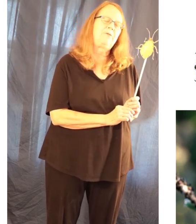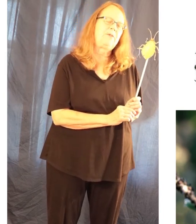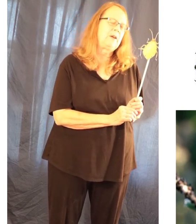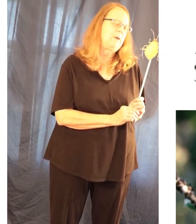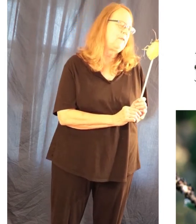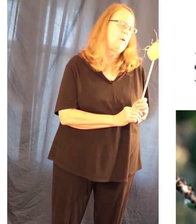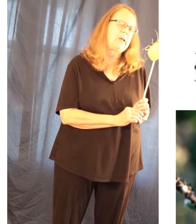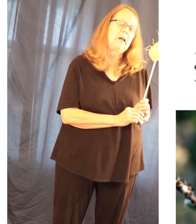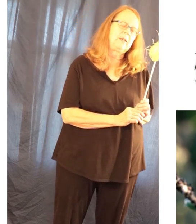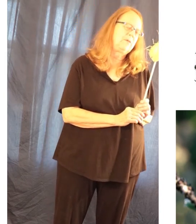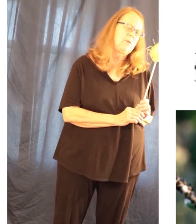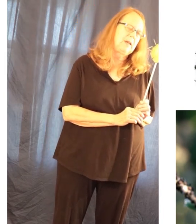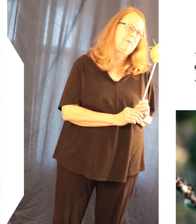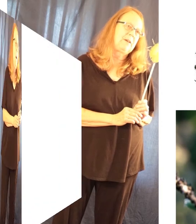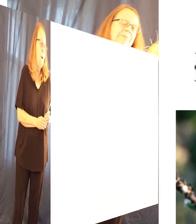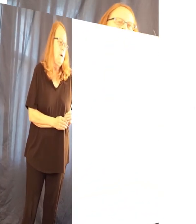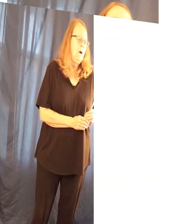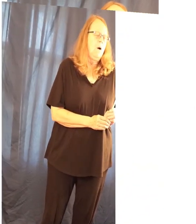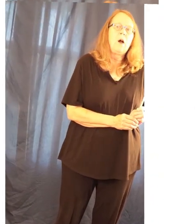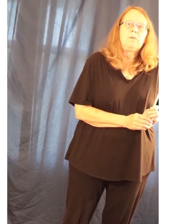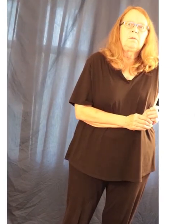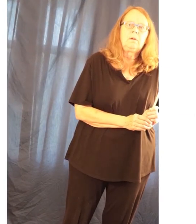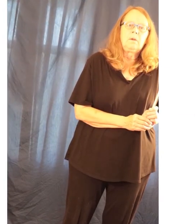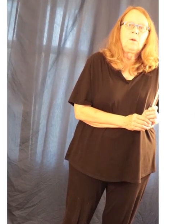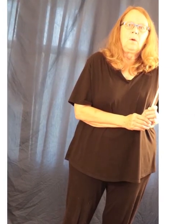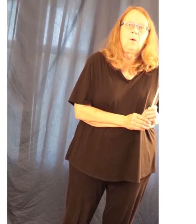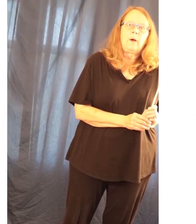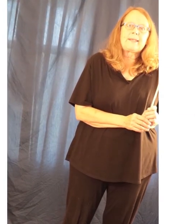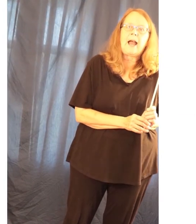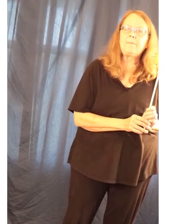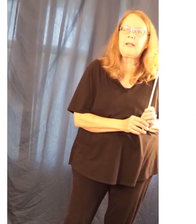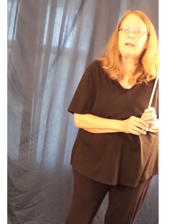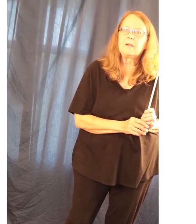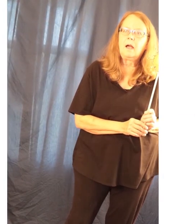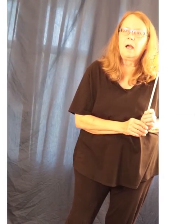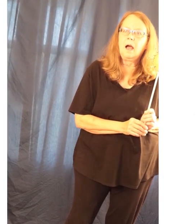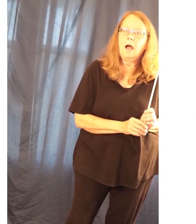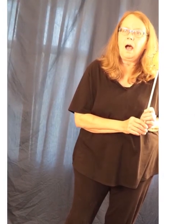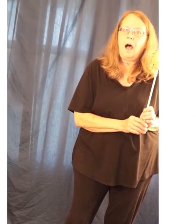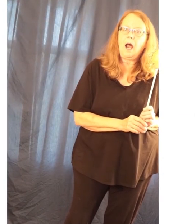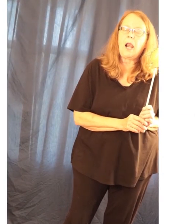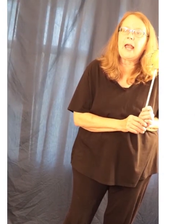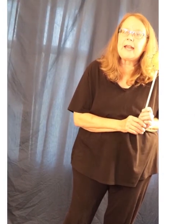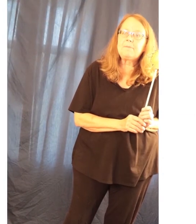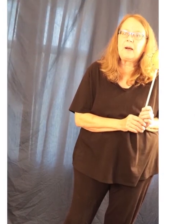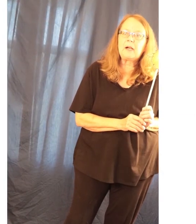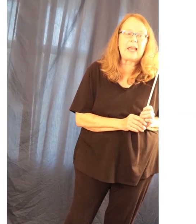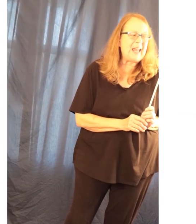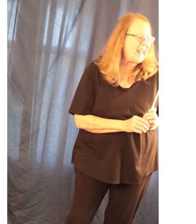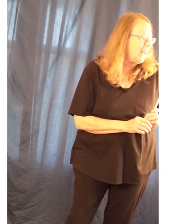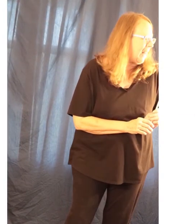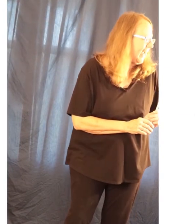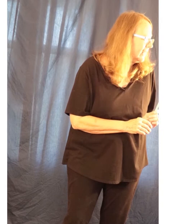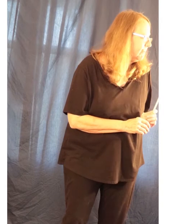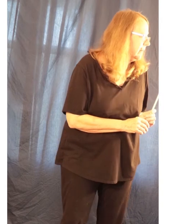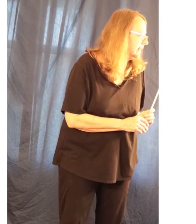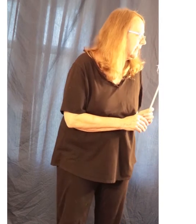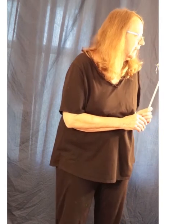That's very, very kind of you, Ava. Oh, no. What's happening? A ladybug,